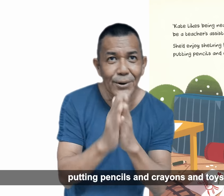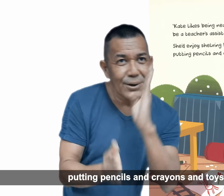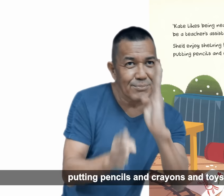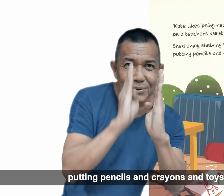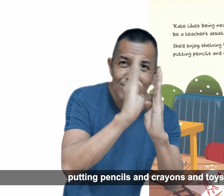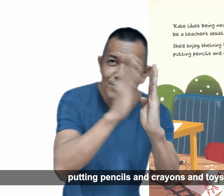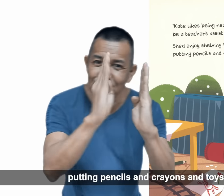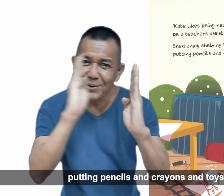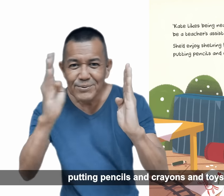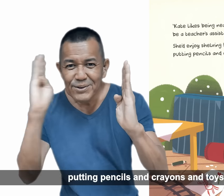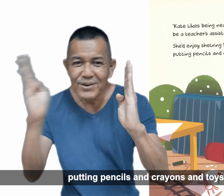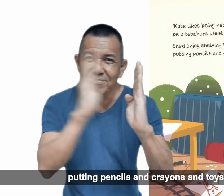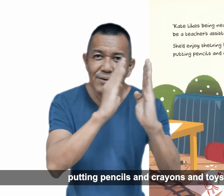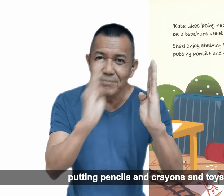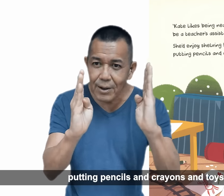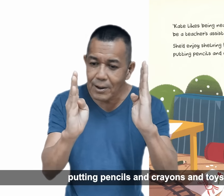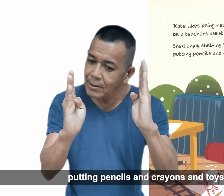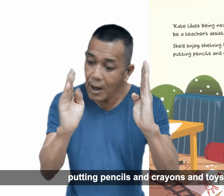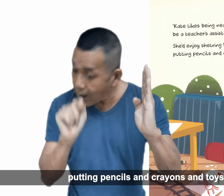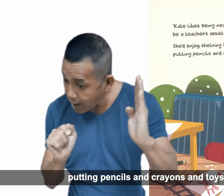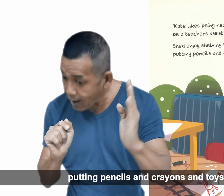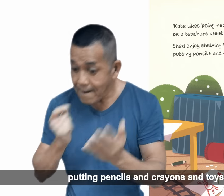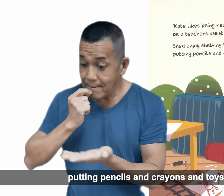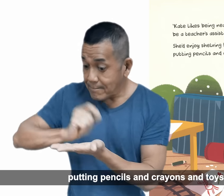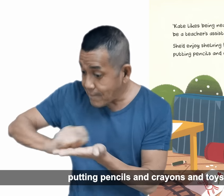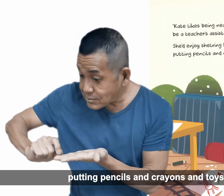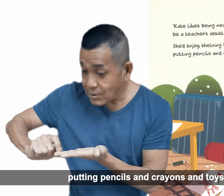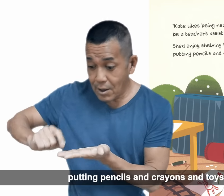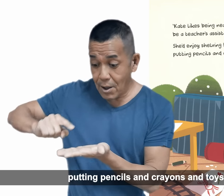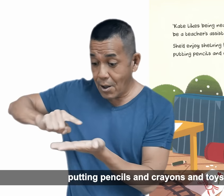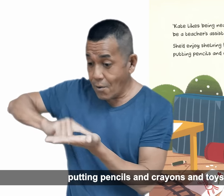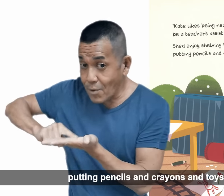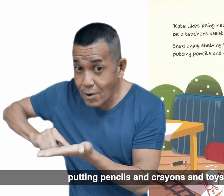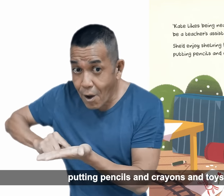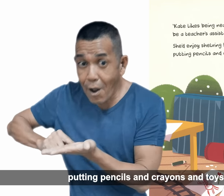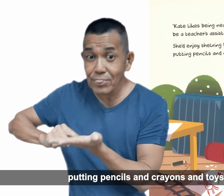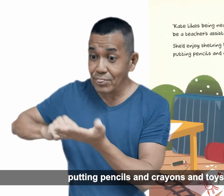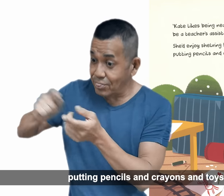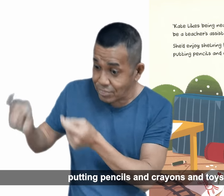Putting pencils and crayons and toys away.